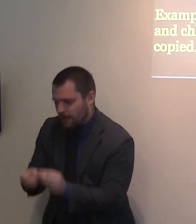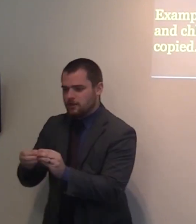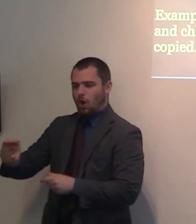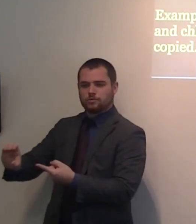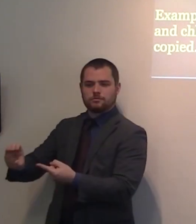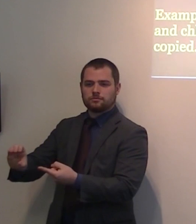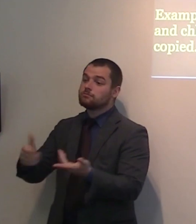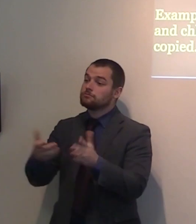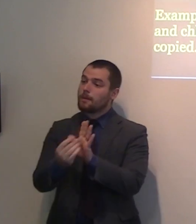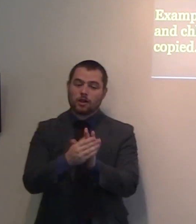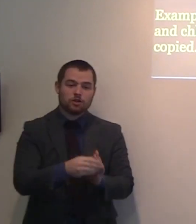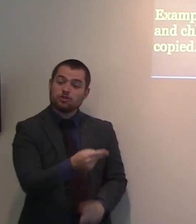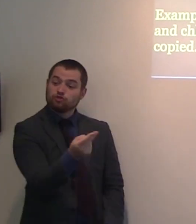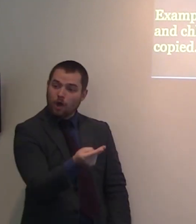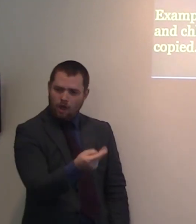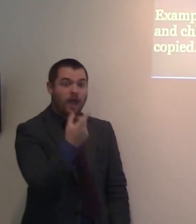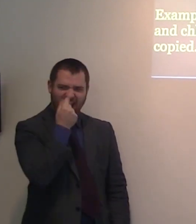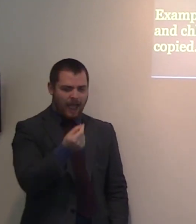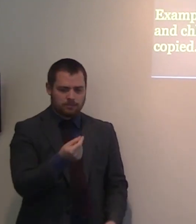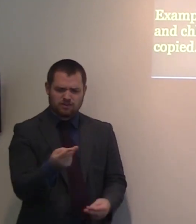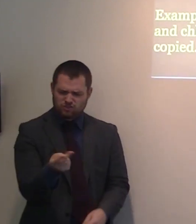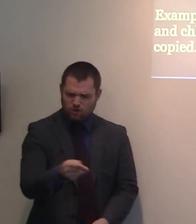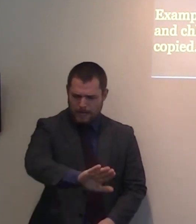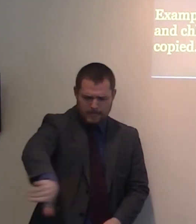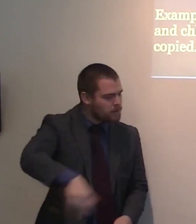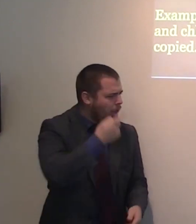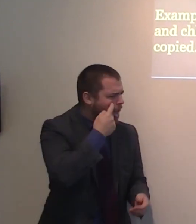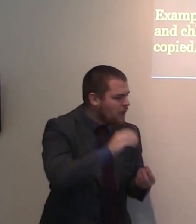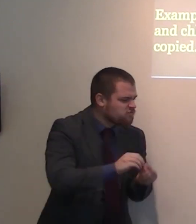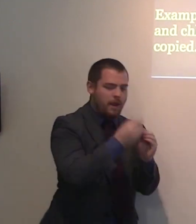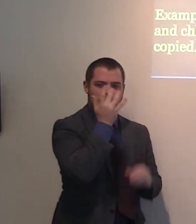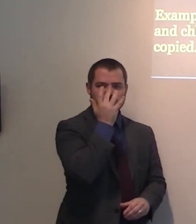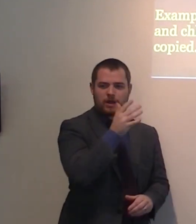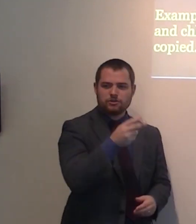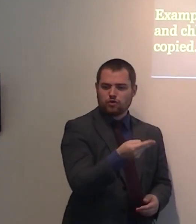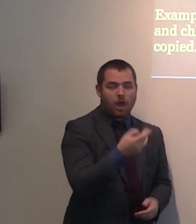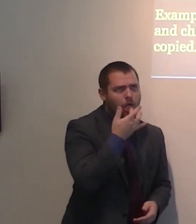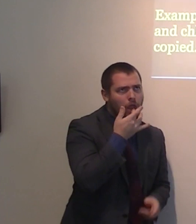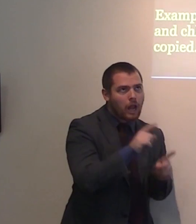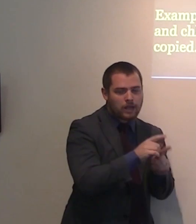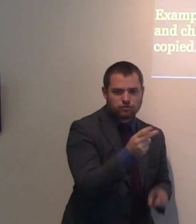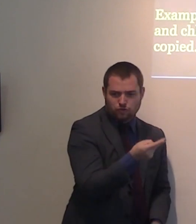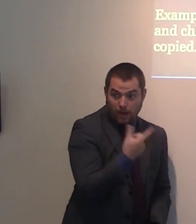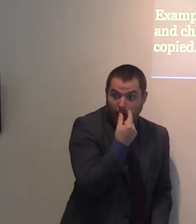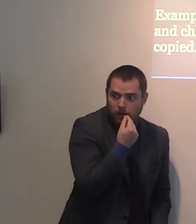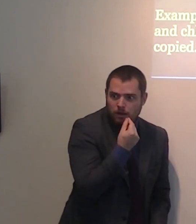different. Oh, we are not strange people. Believe me. Believer, my brothers and sisters. If people see you as a strange person, as an